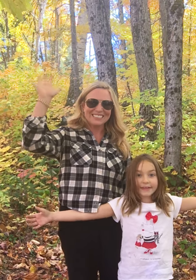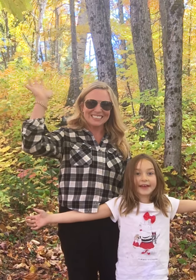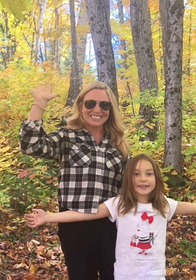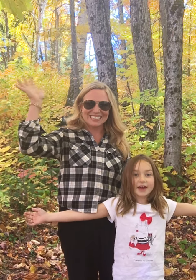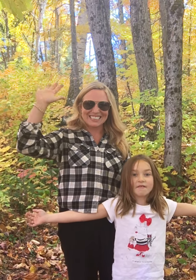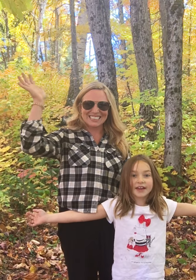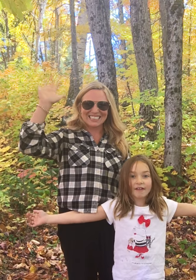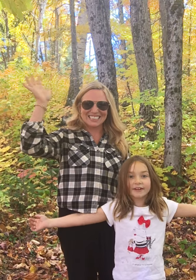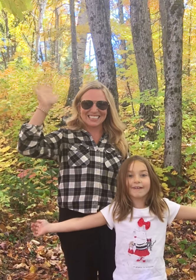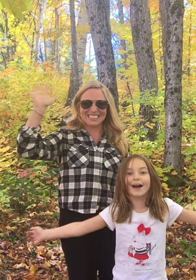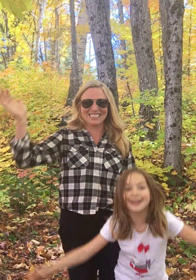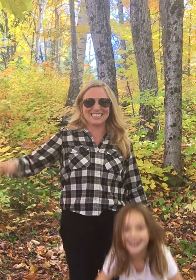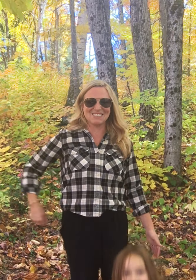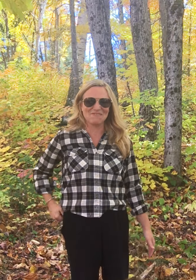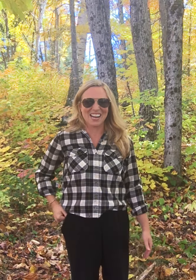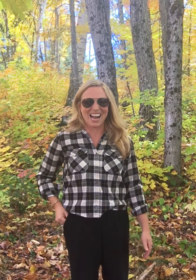Thanksgiving everyone! Bye!